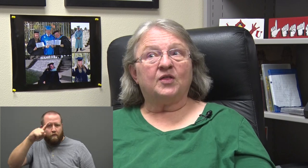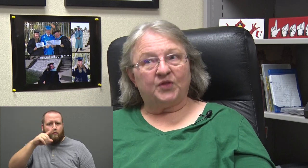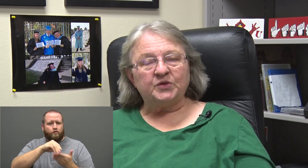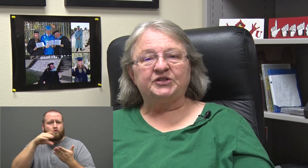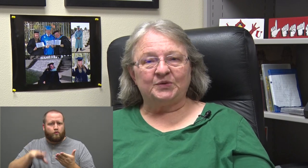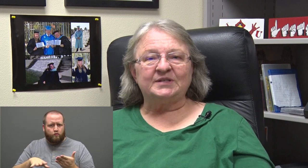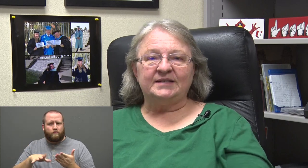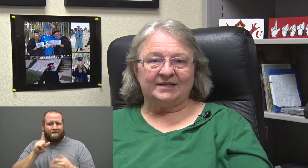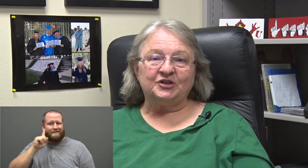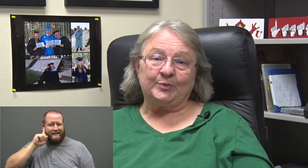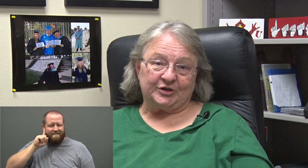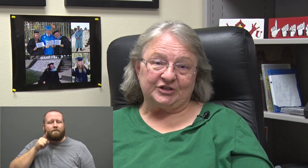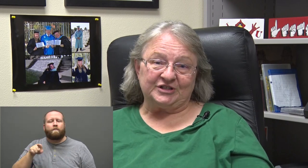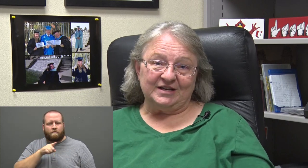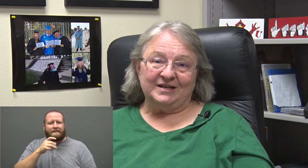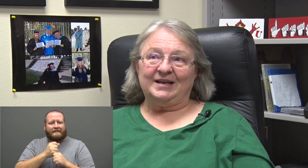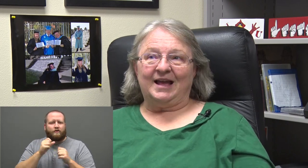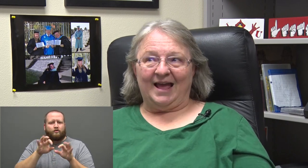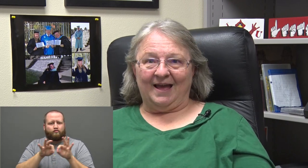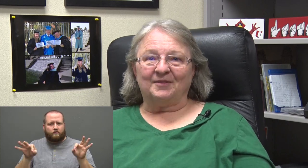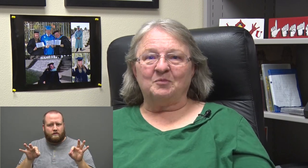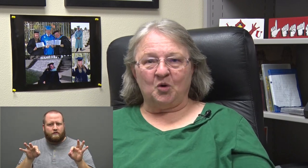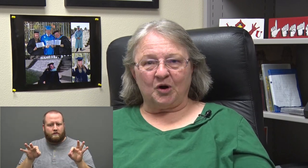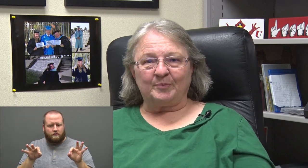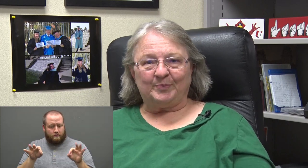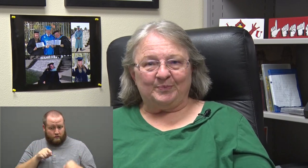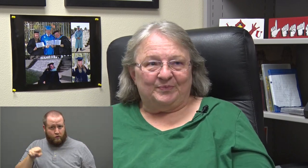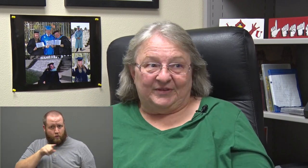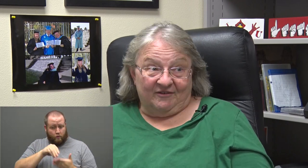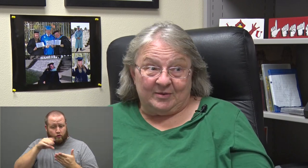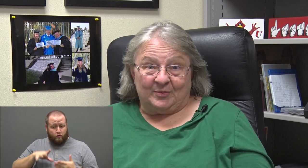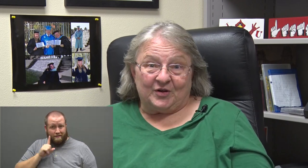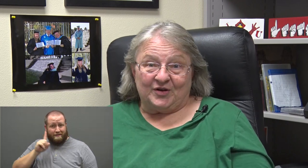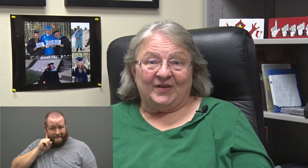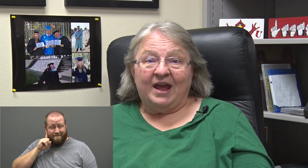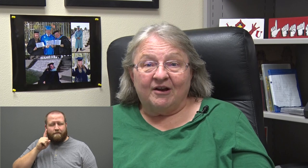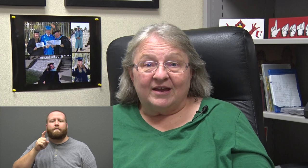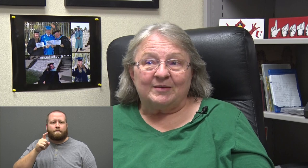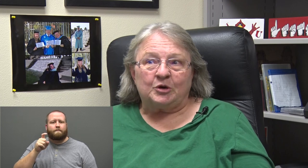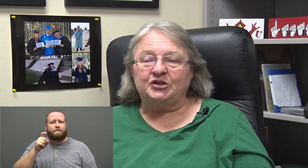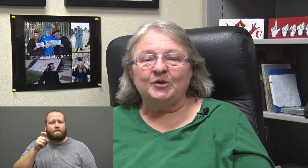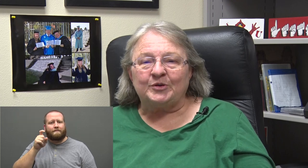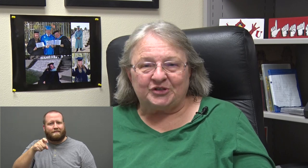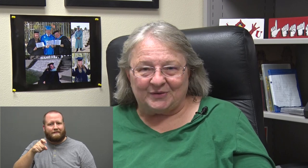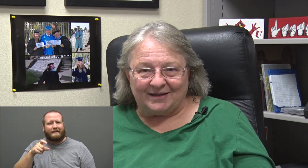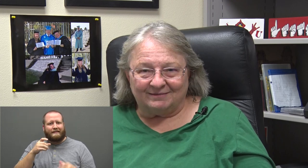Those students need interpreters. And the more deaf people that are in the area, the more interpreters you need.